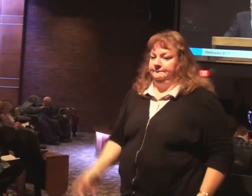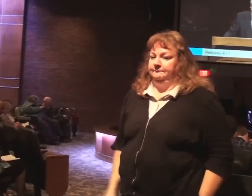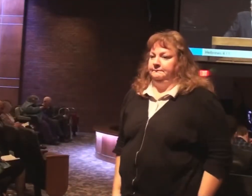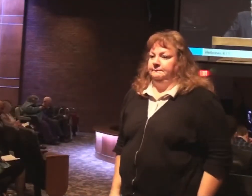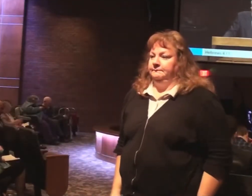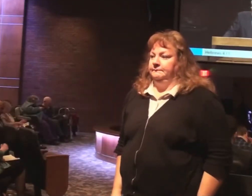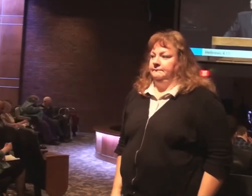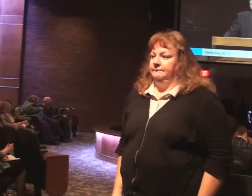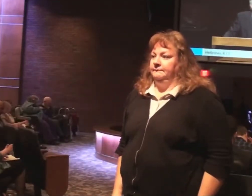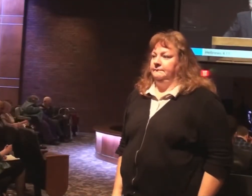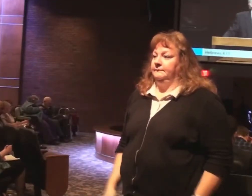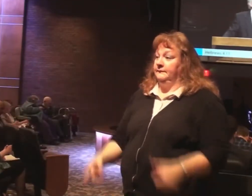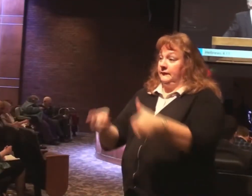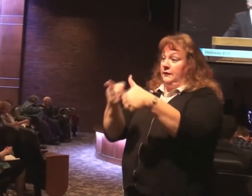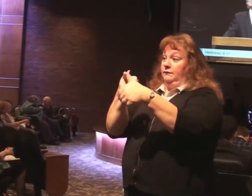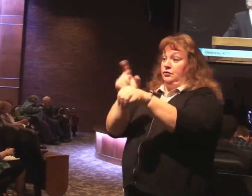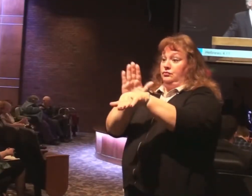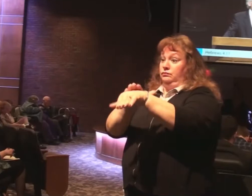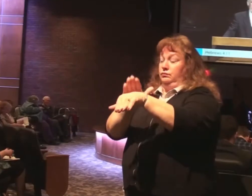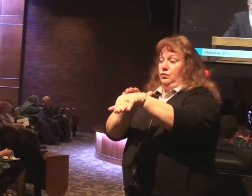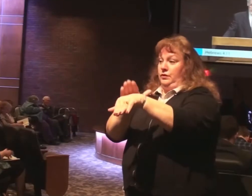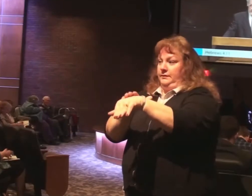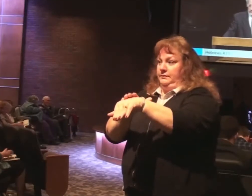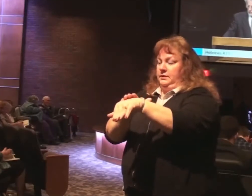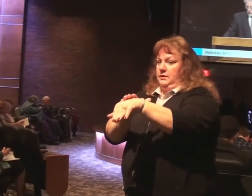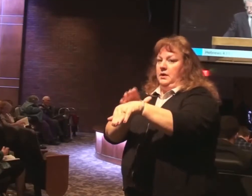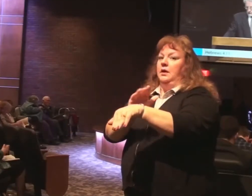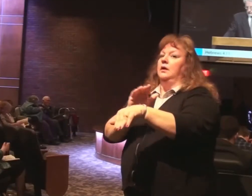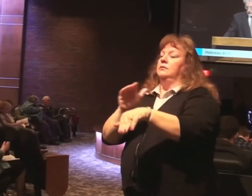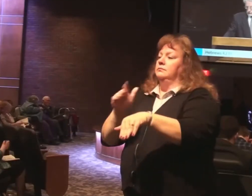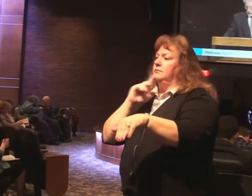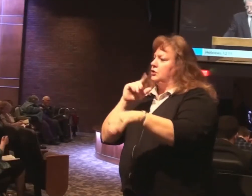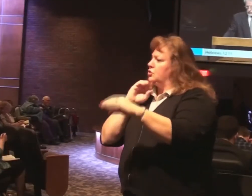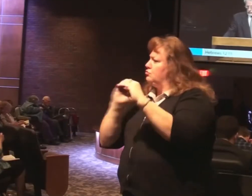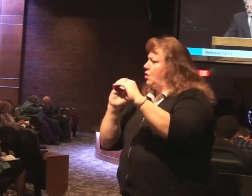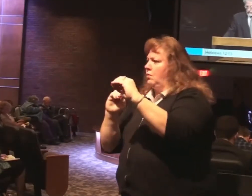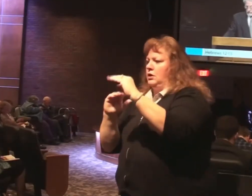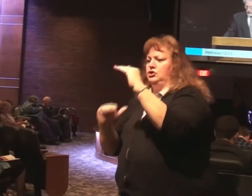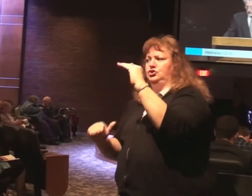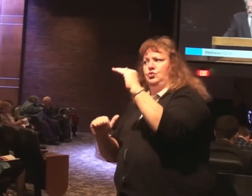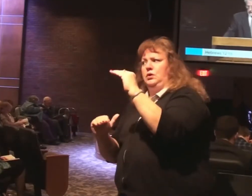That's the first warning. See to it that no one comes short of the grace of God.